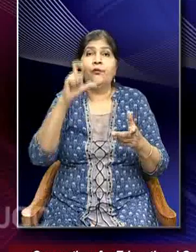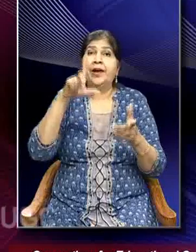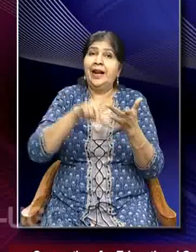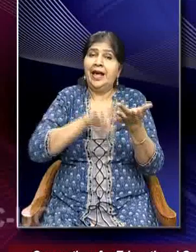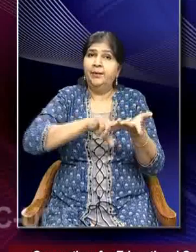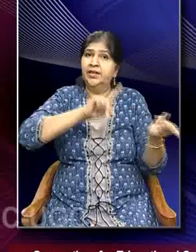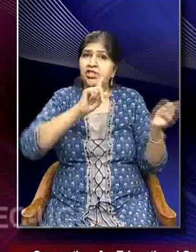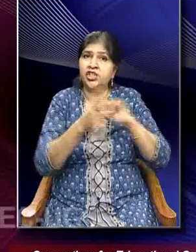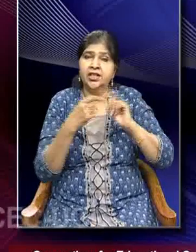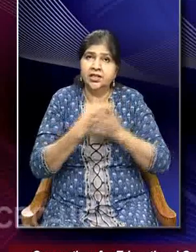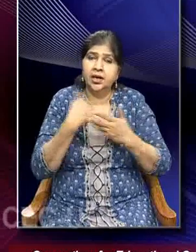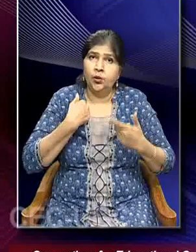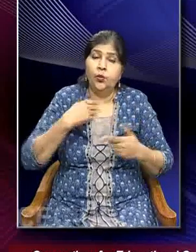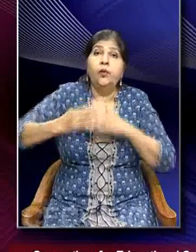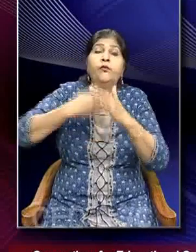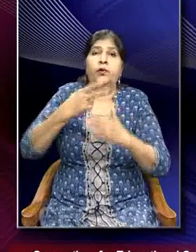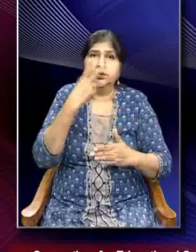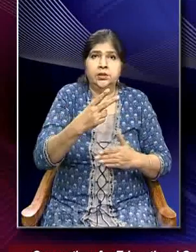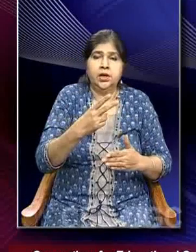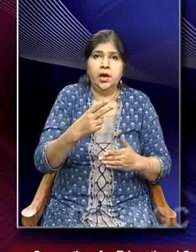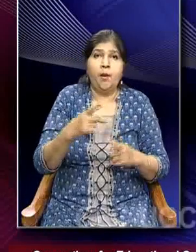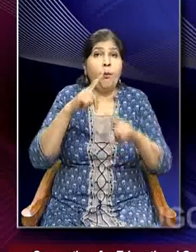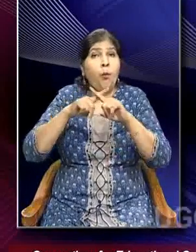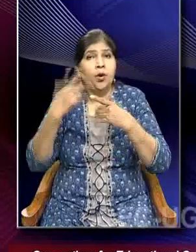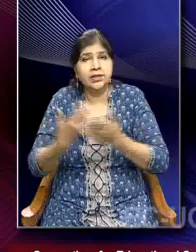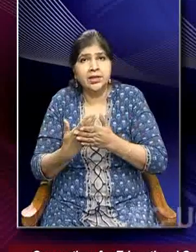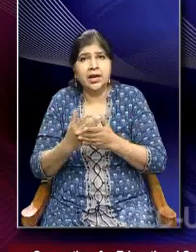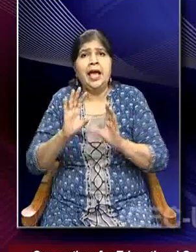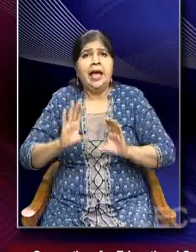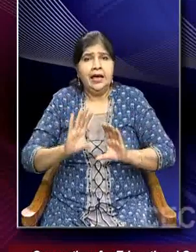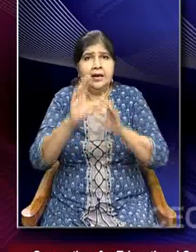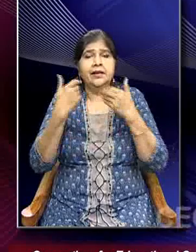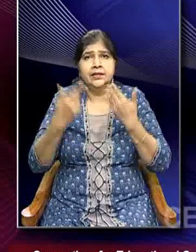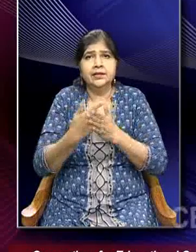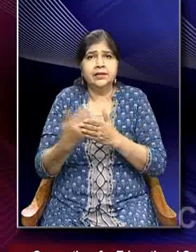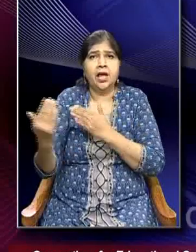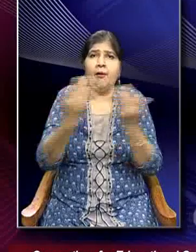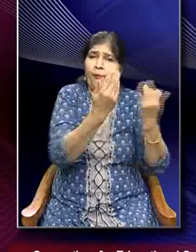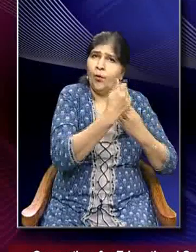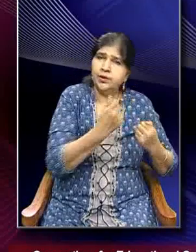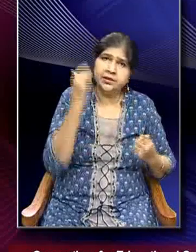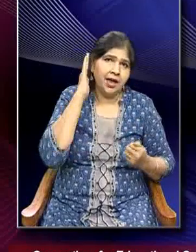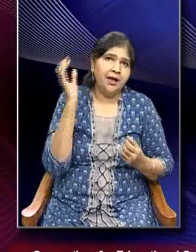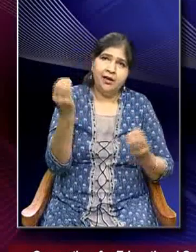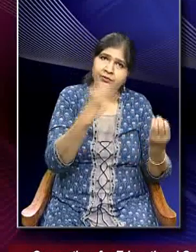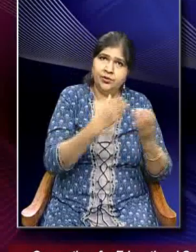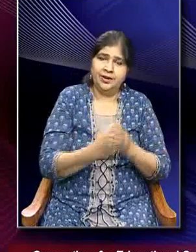change. We look forward to positive, encouraging feedback from you all.